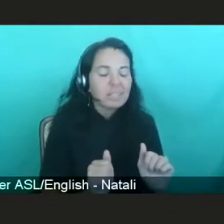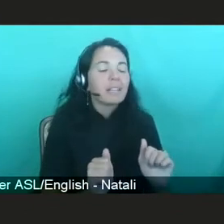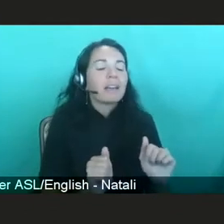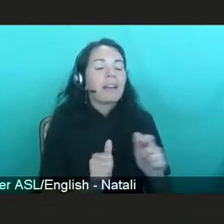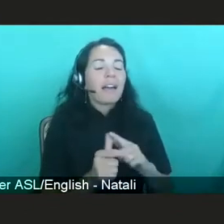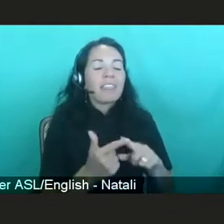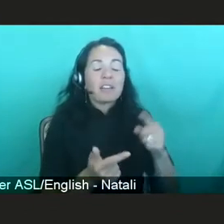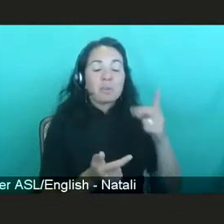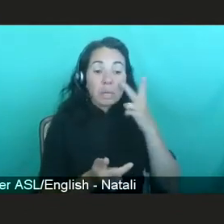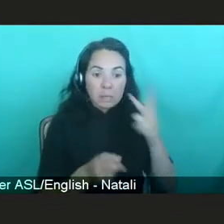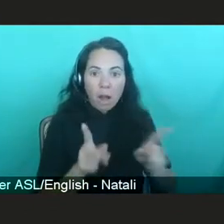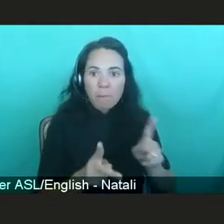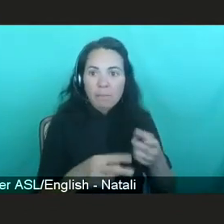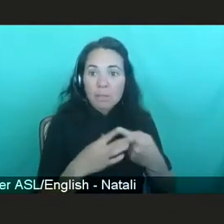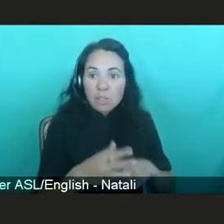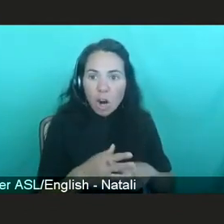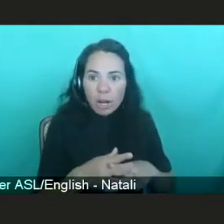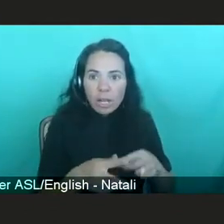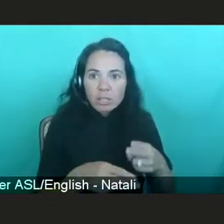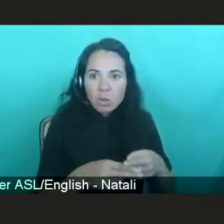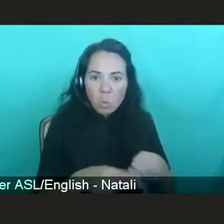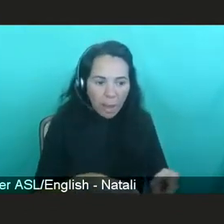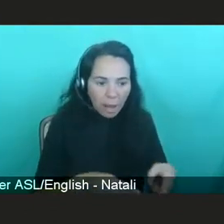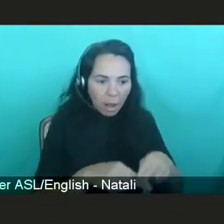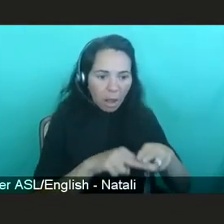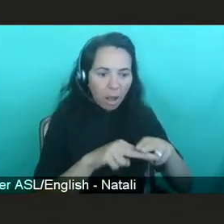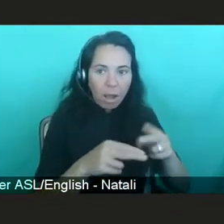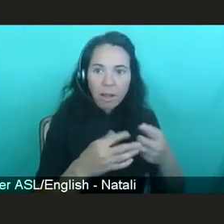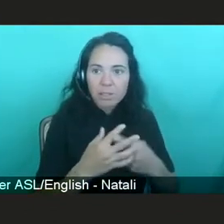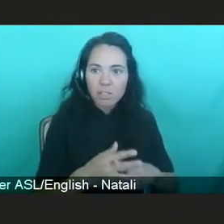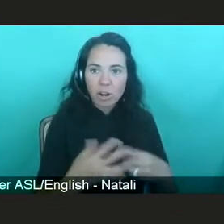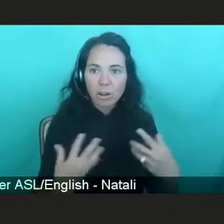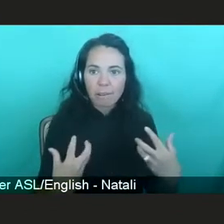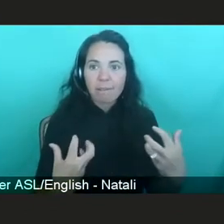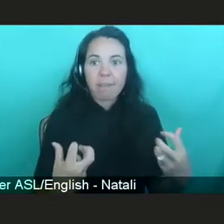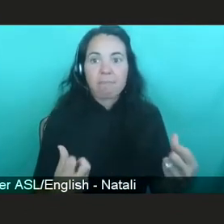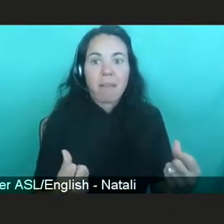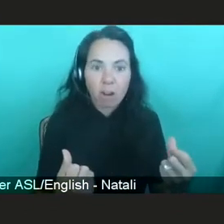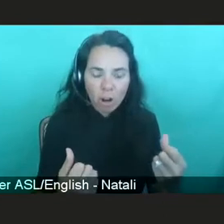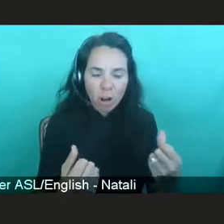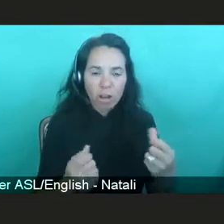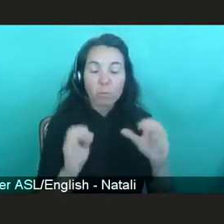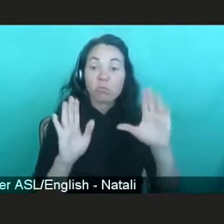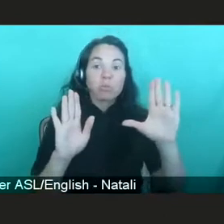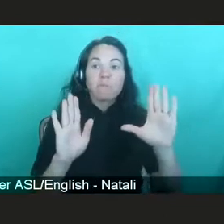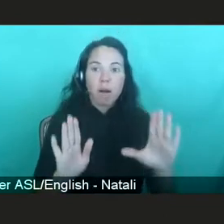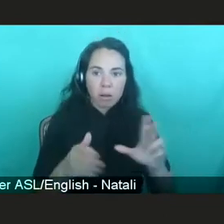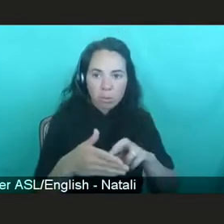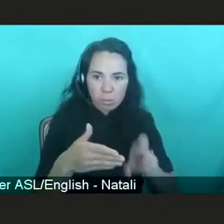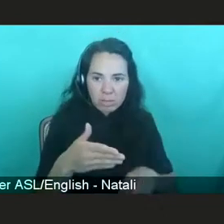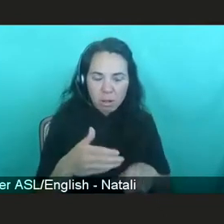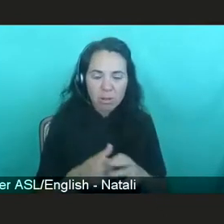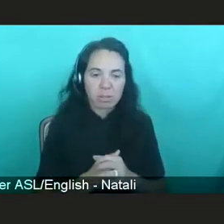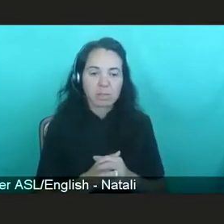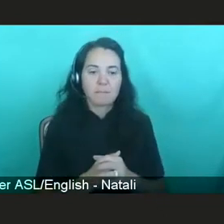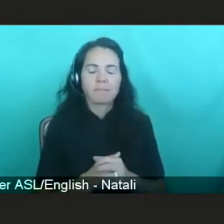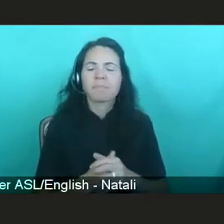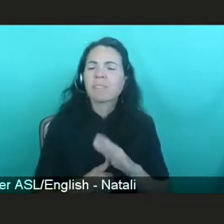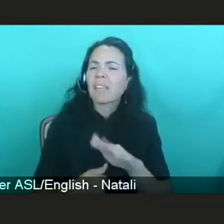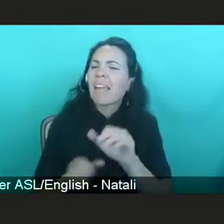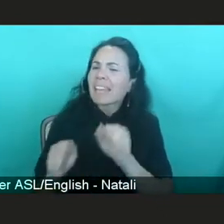that we've seen of antiretroviral therapy. And sorry, can you comment on the benefit of combination